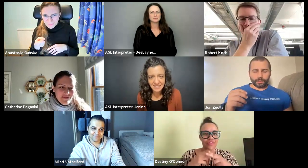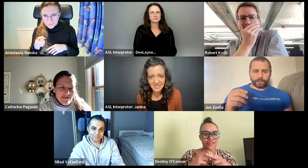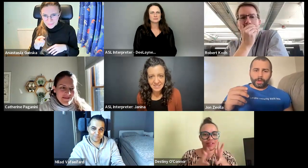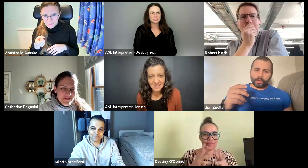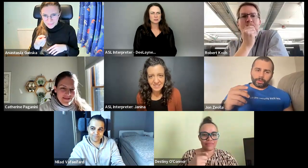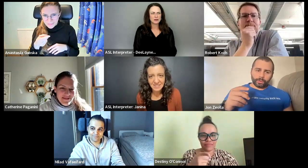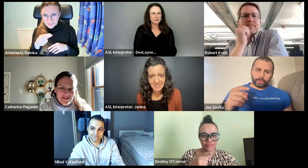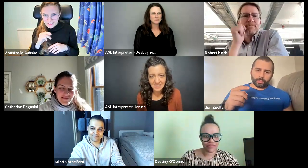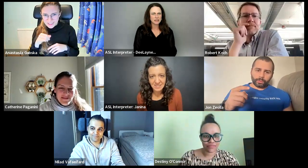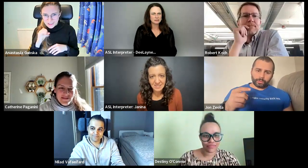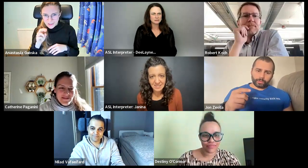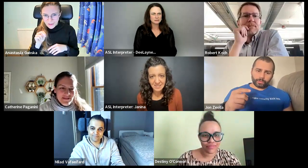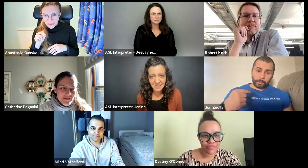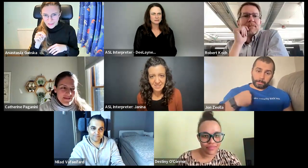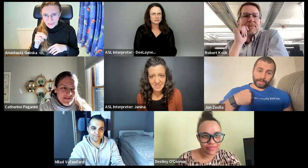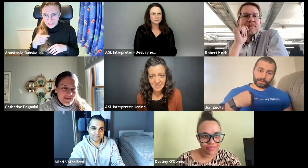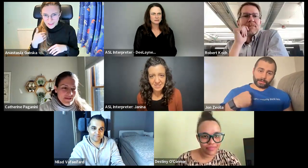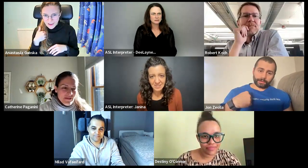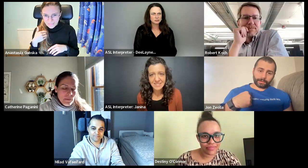um, do you have a name sign?